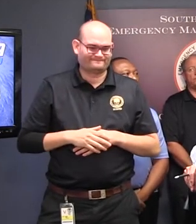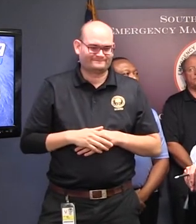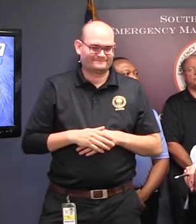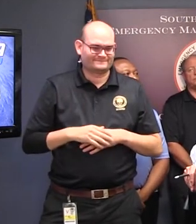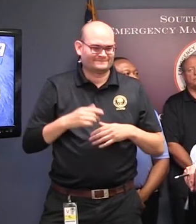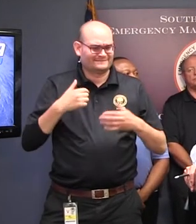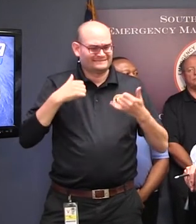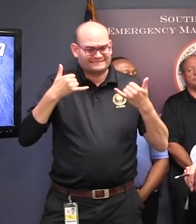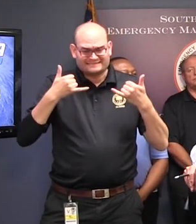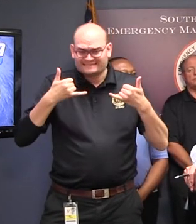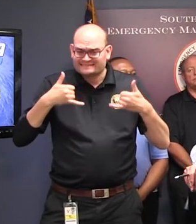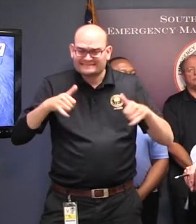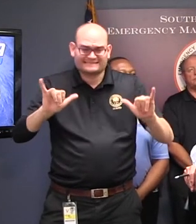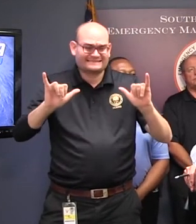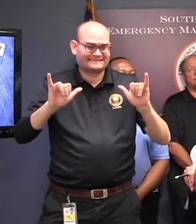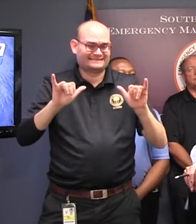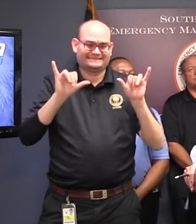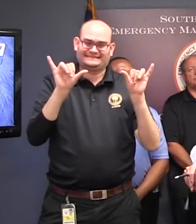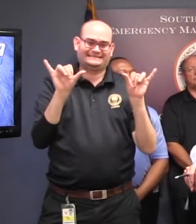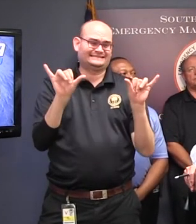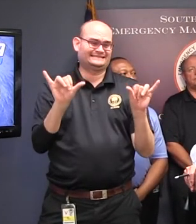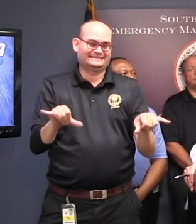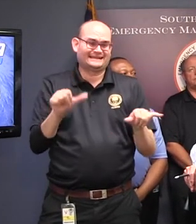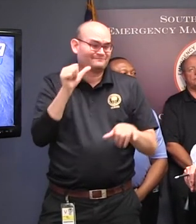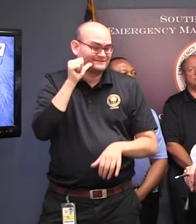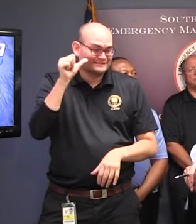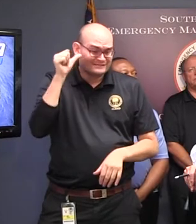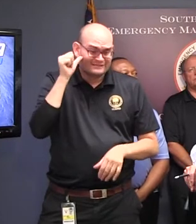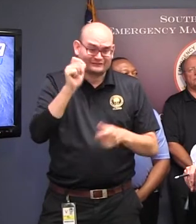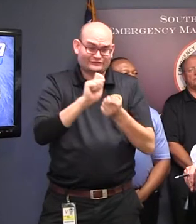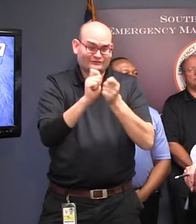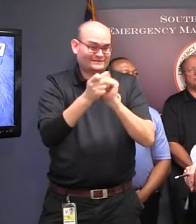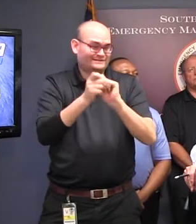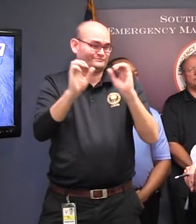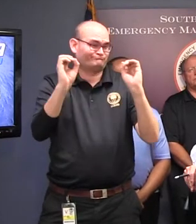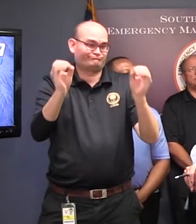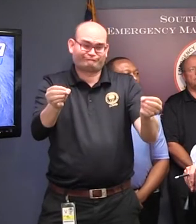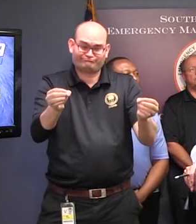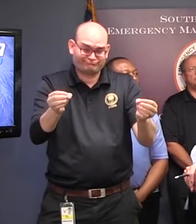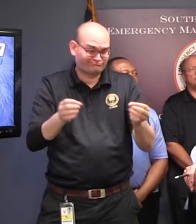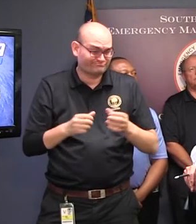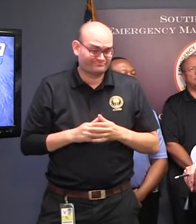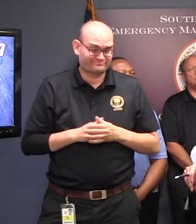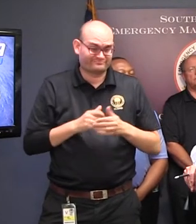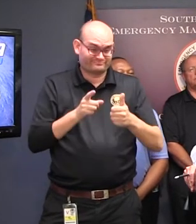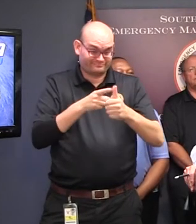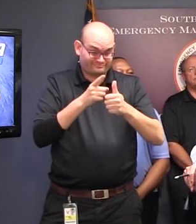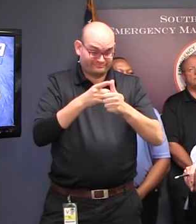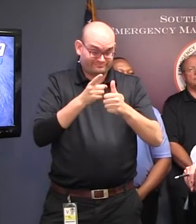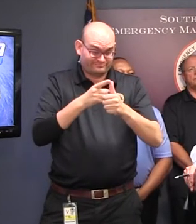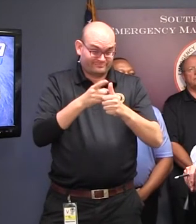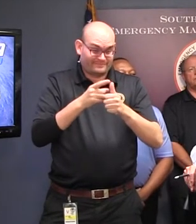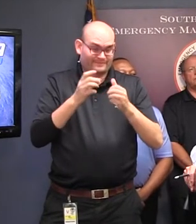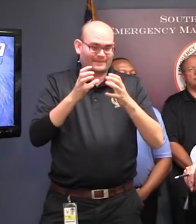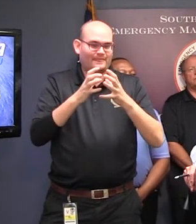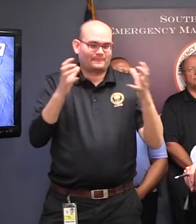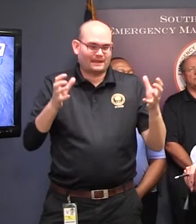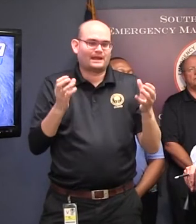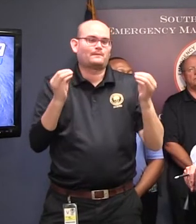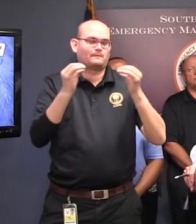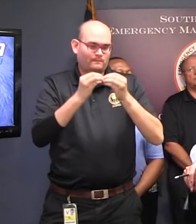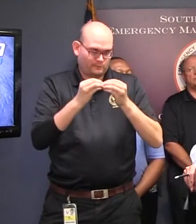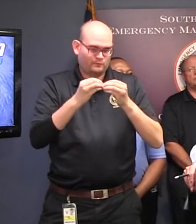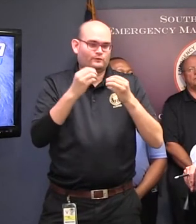the same status as we were yesterday. That is, number one, there are a lot of additional vehicles on the South Carolina